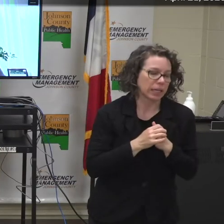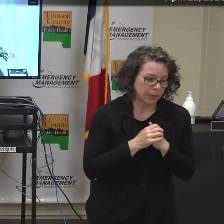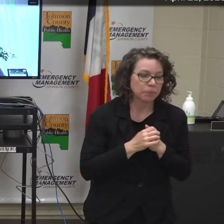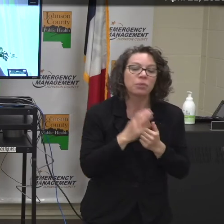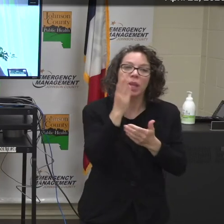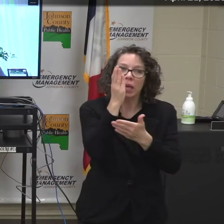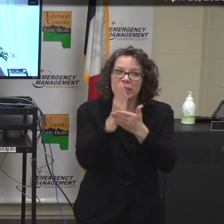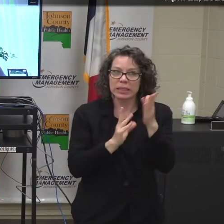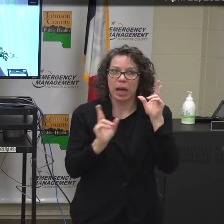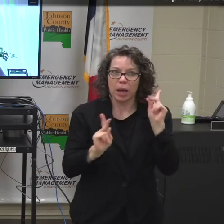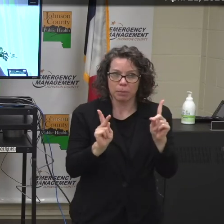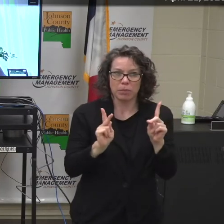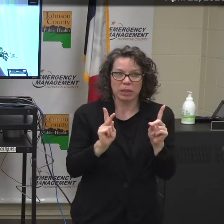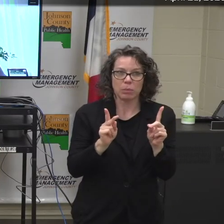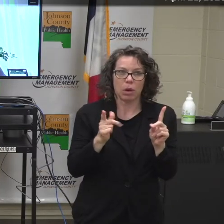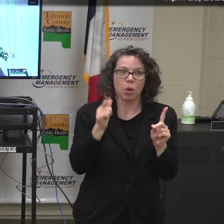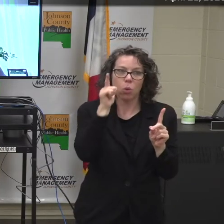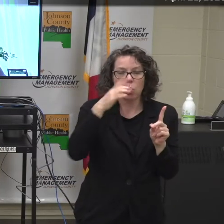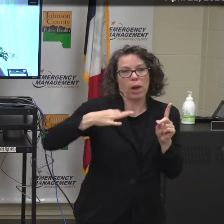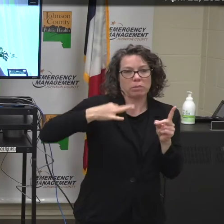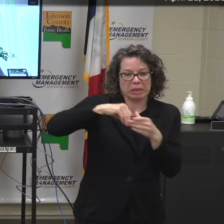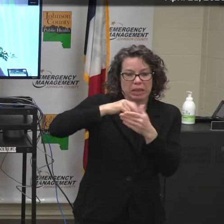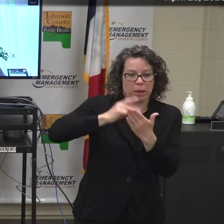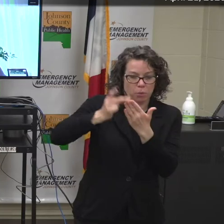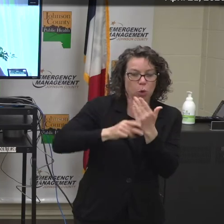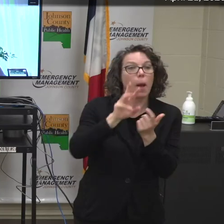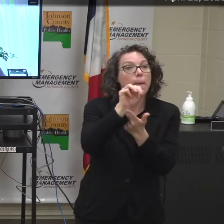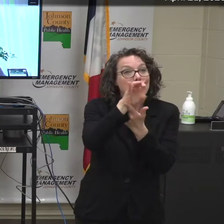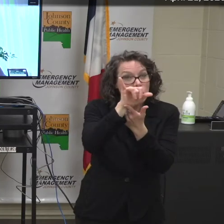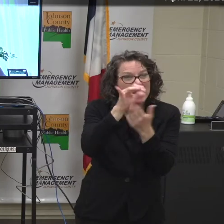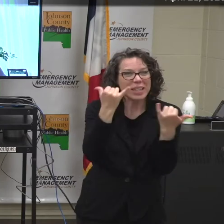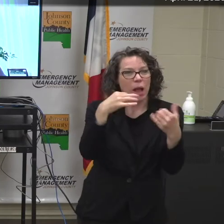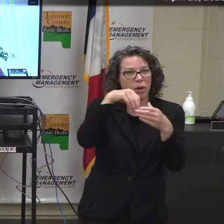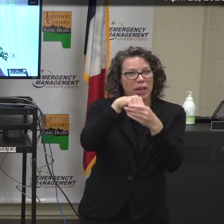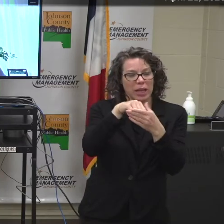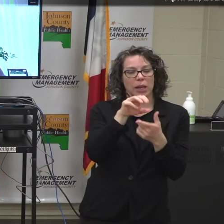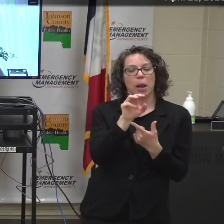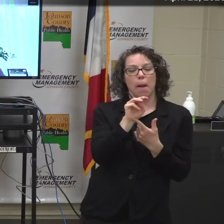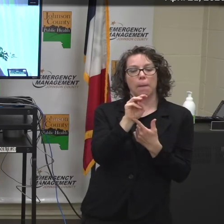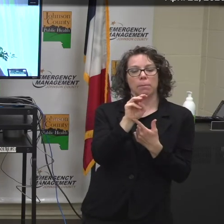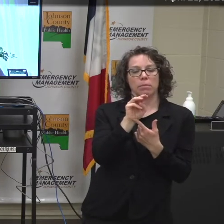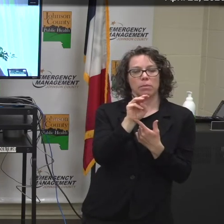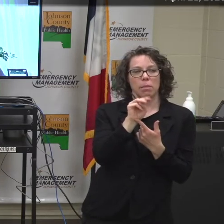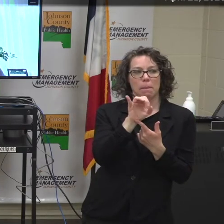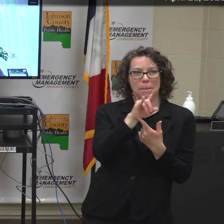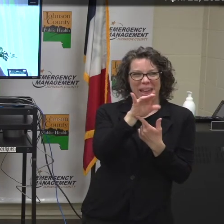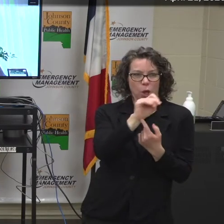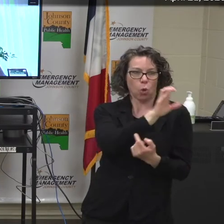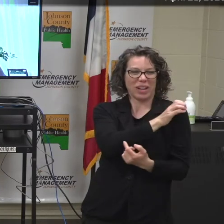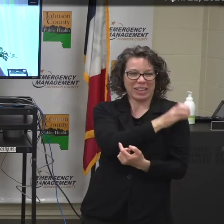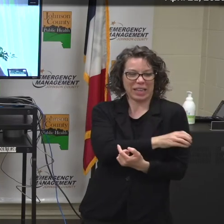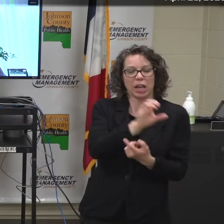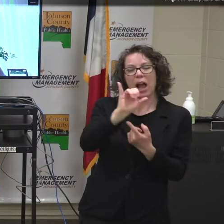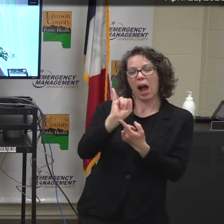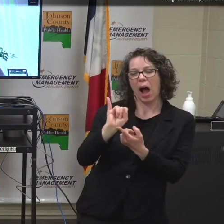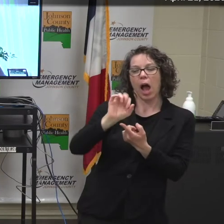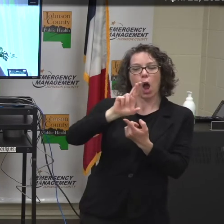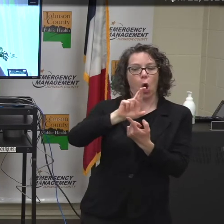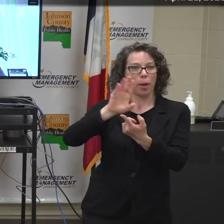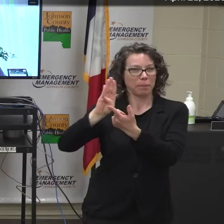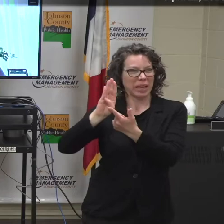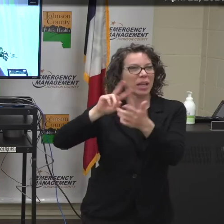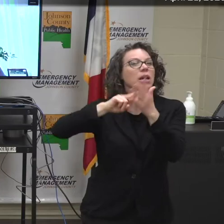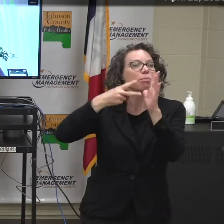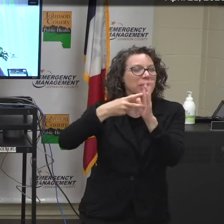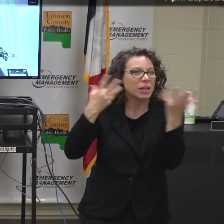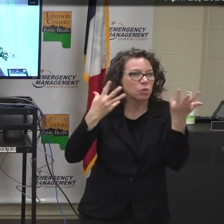protocol. Mercy is now part of the Mayo Clinic IRB or Institutional Review Board. This is very recent